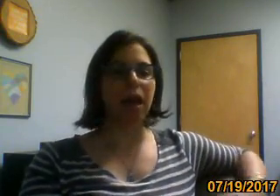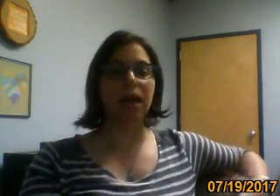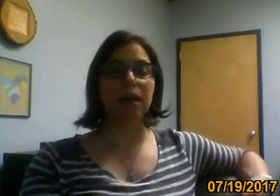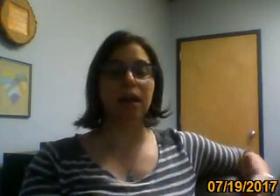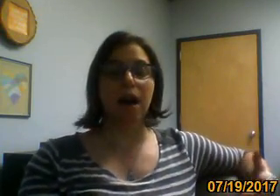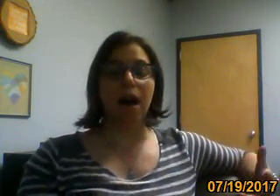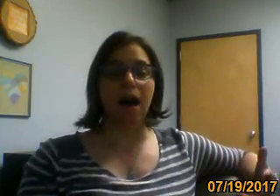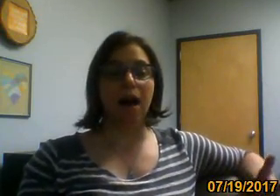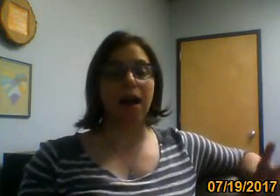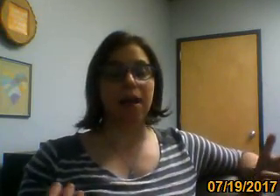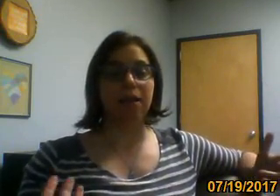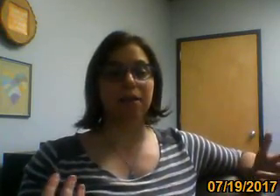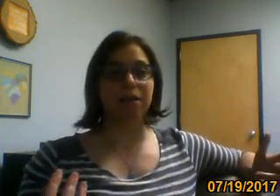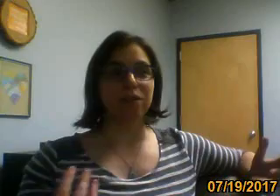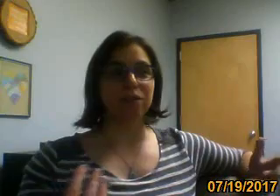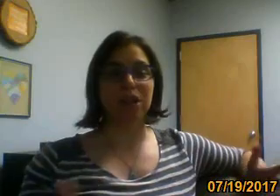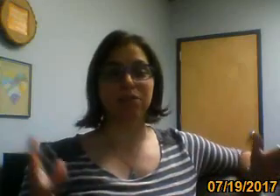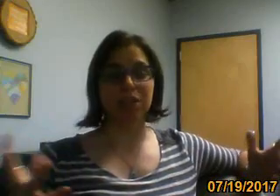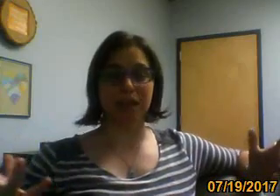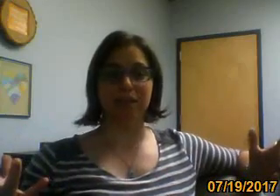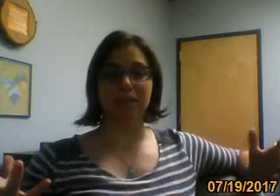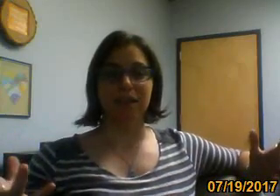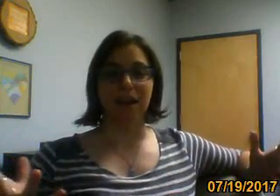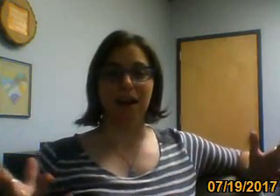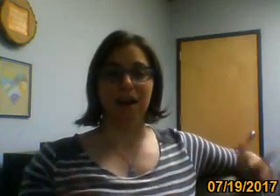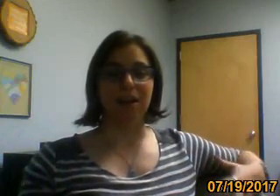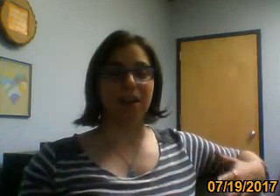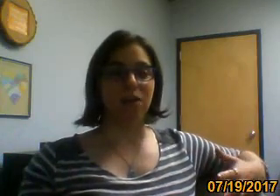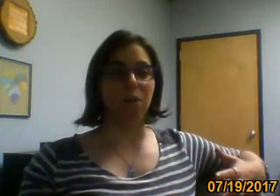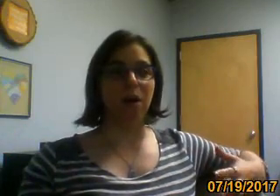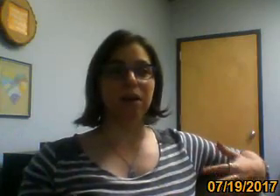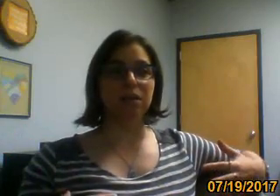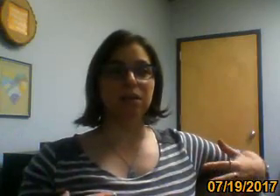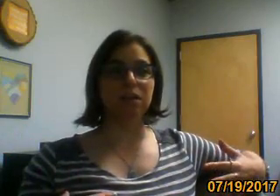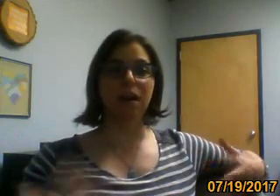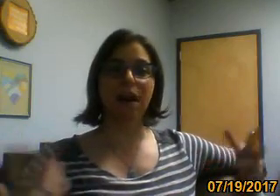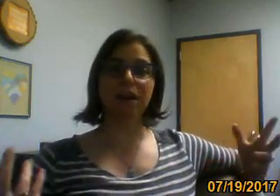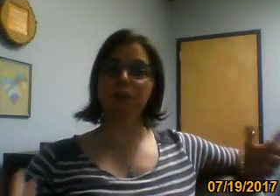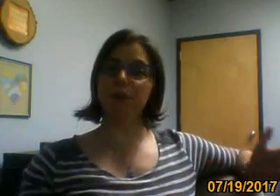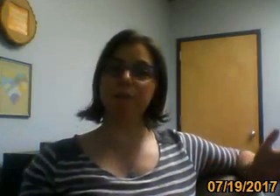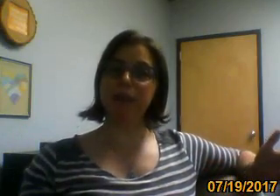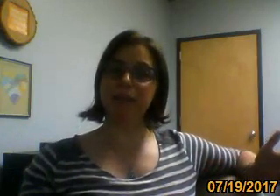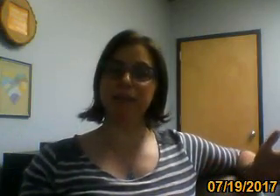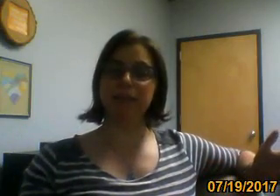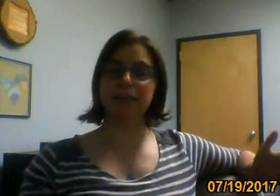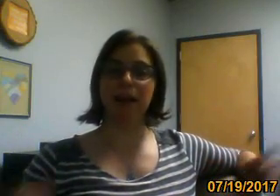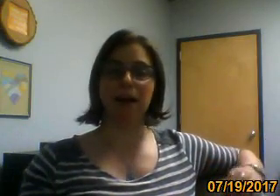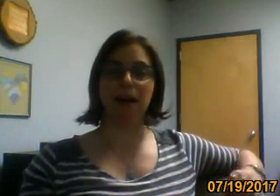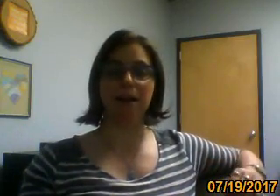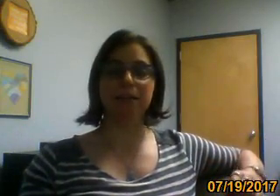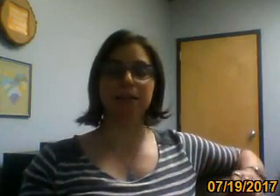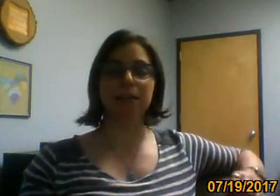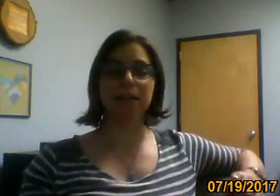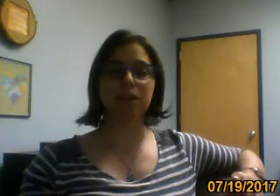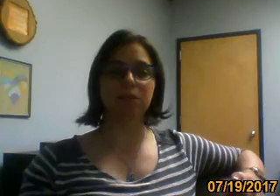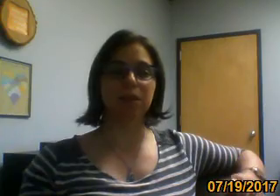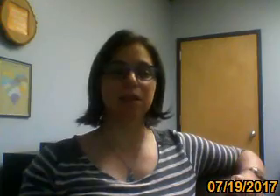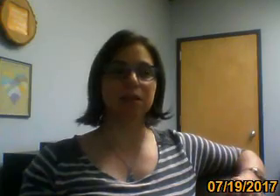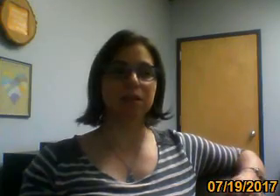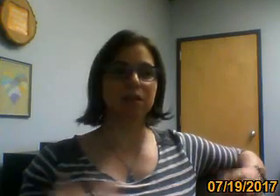and I changed it. It was not a great piece, honestly. It was,